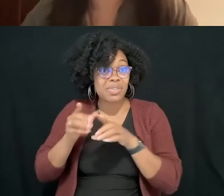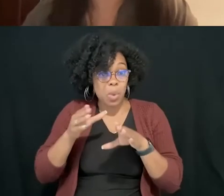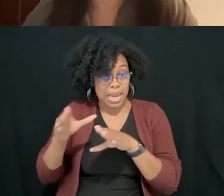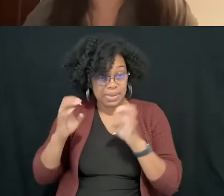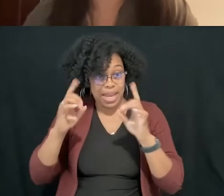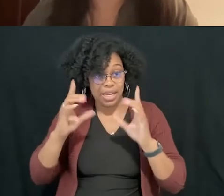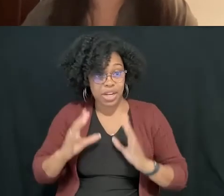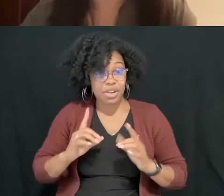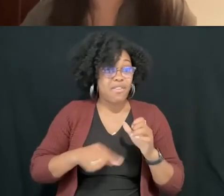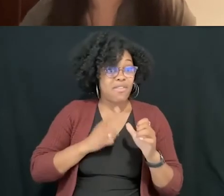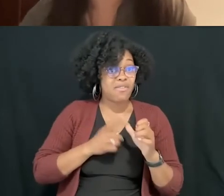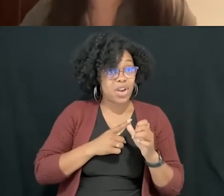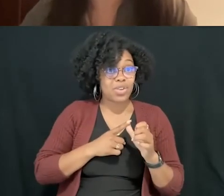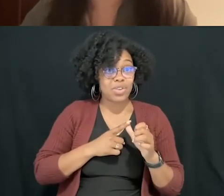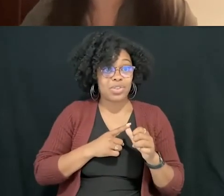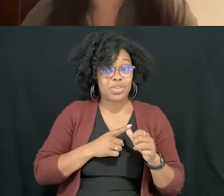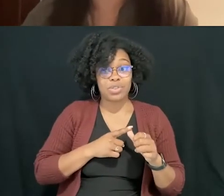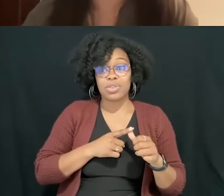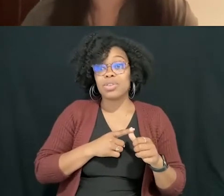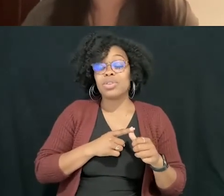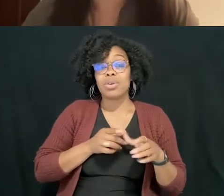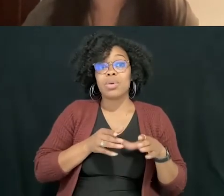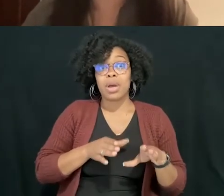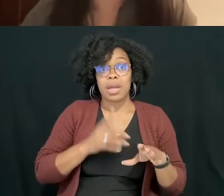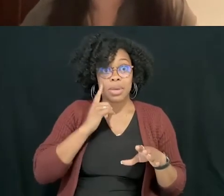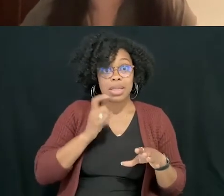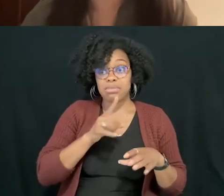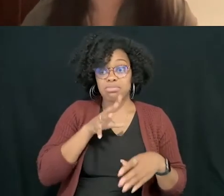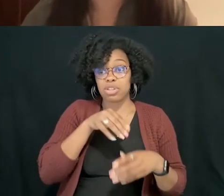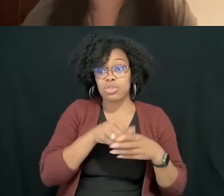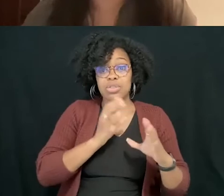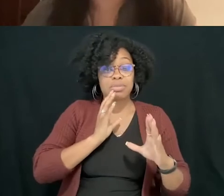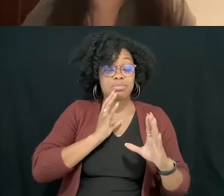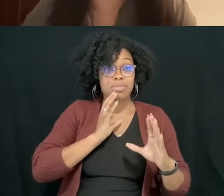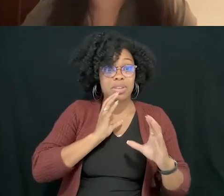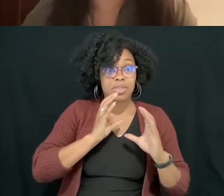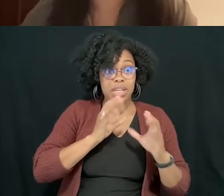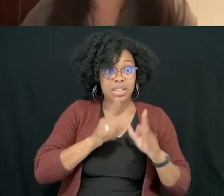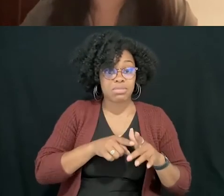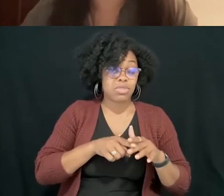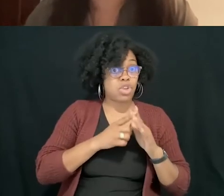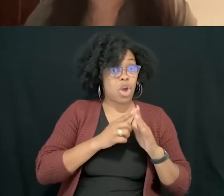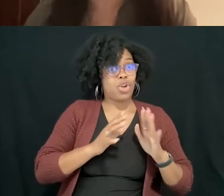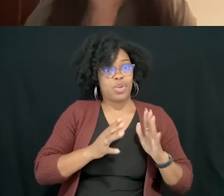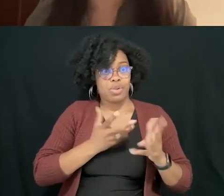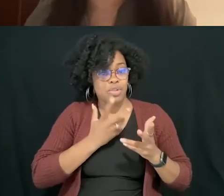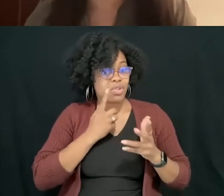is because it includes conversation starters, uh, by age and stage. Uh, we've had several educators share